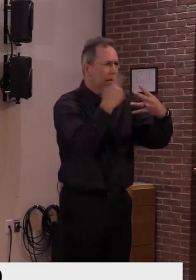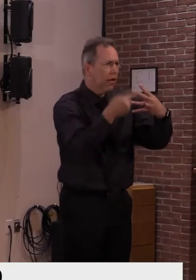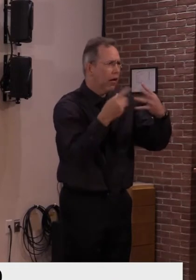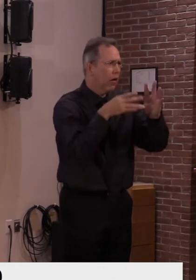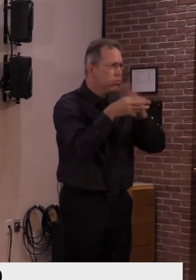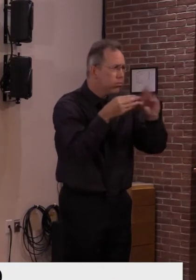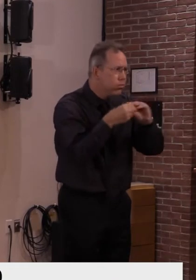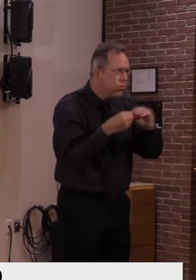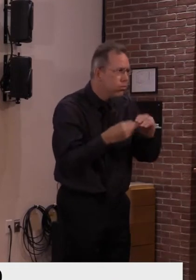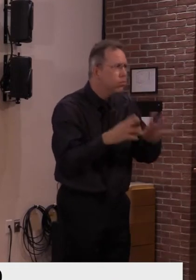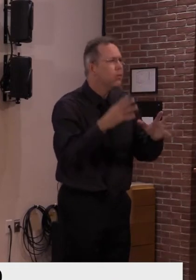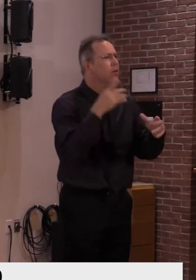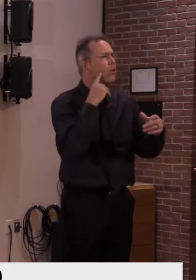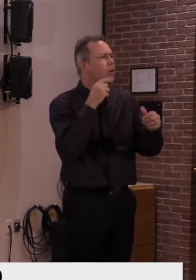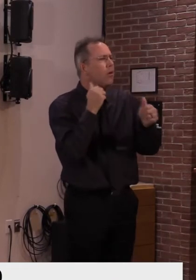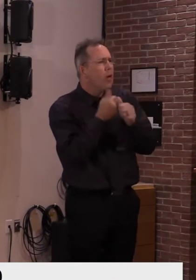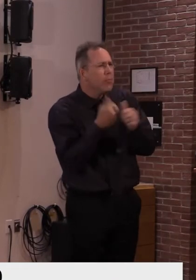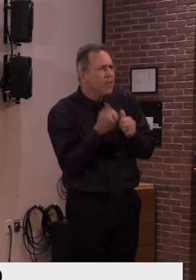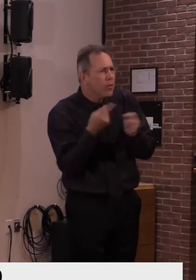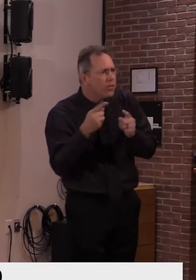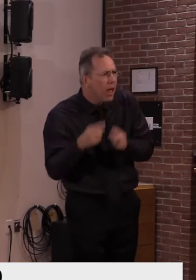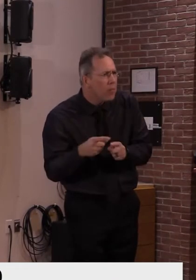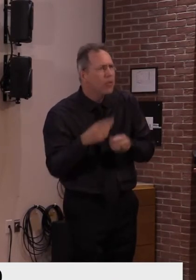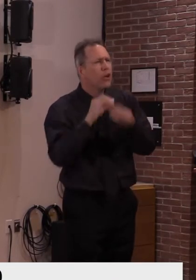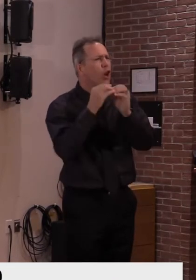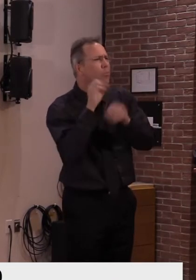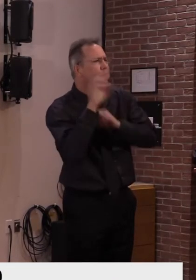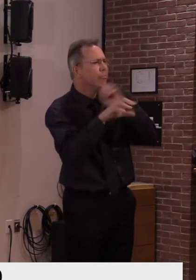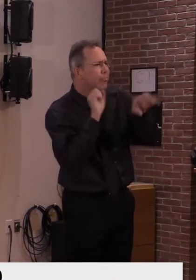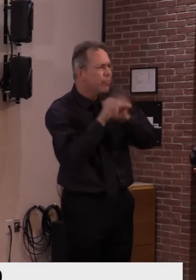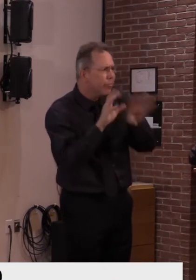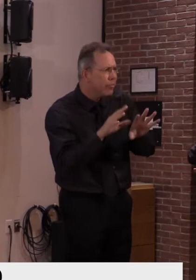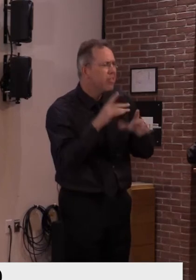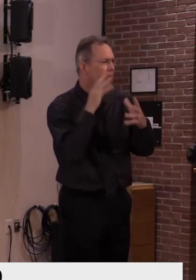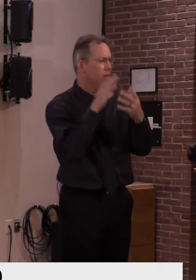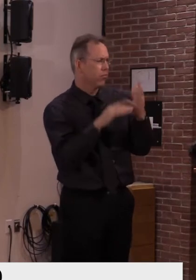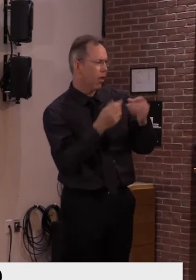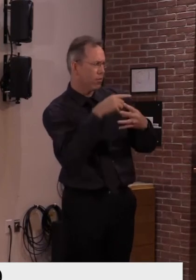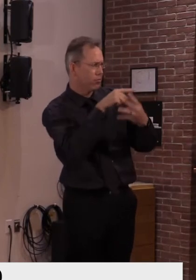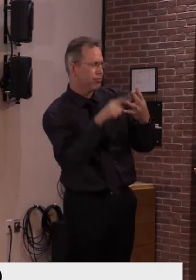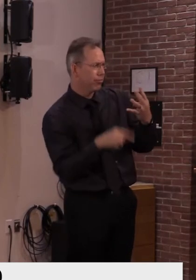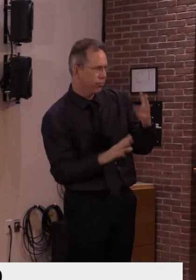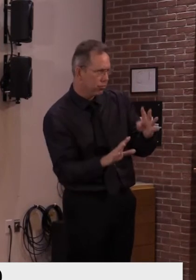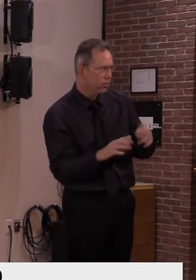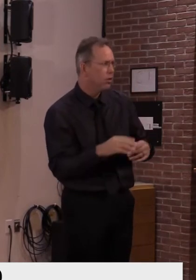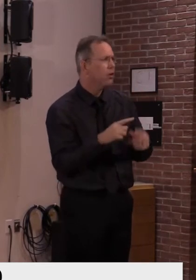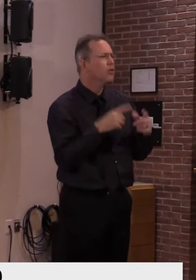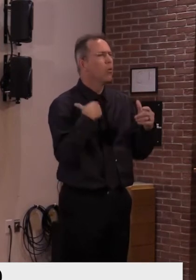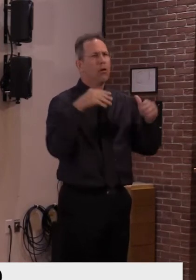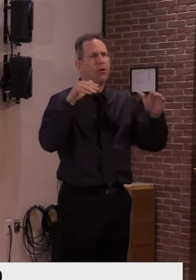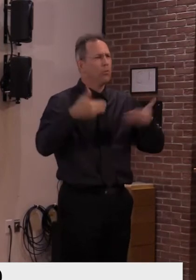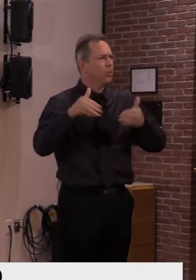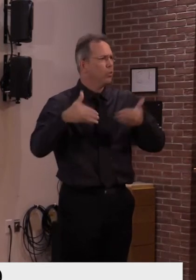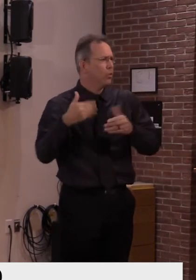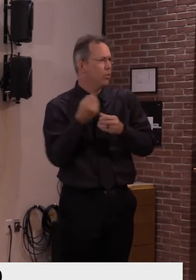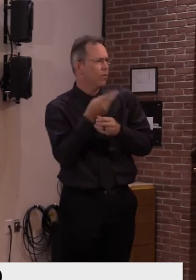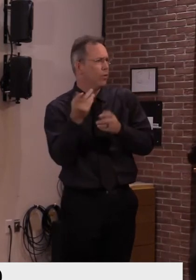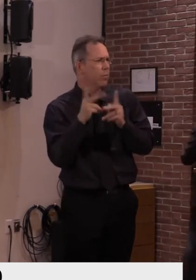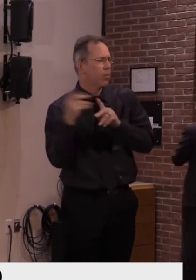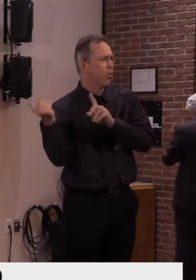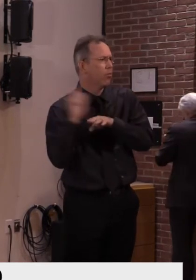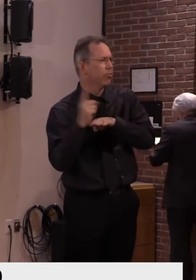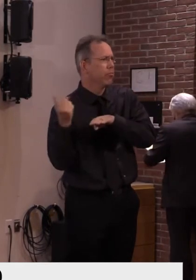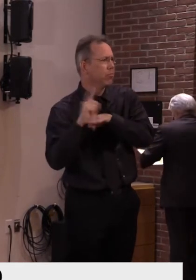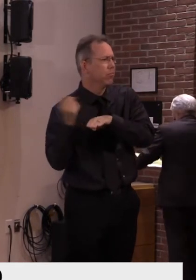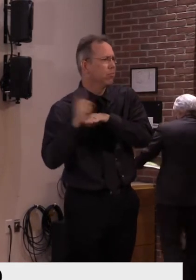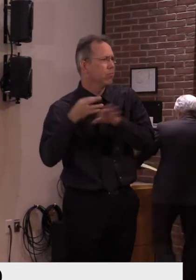and modeling presentations, so I'm going to give some brief introductions and let our speakers cover the details. First, I'm